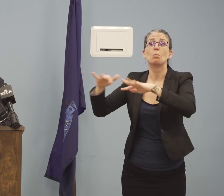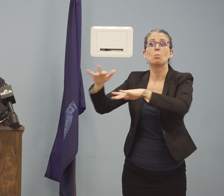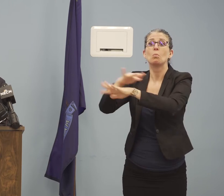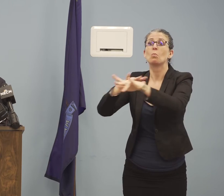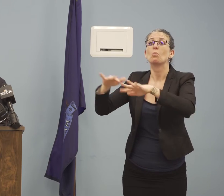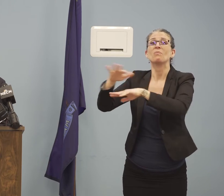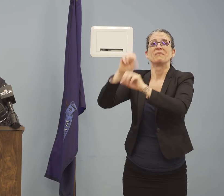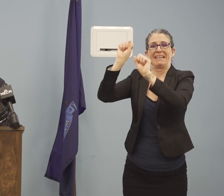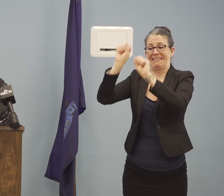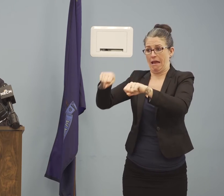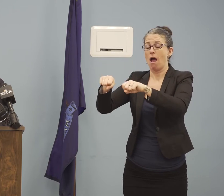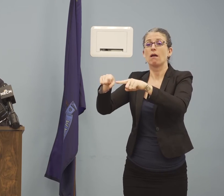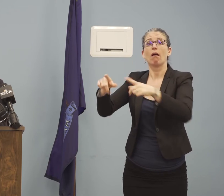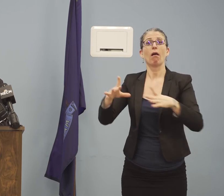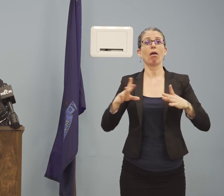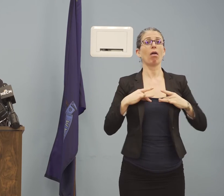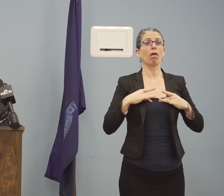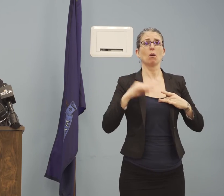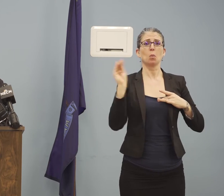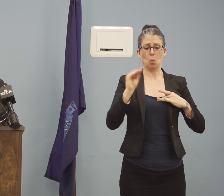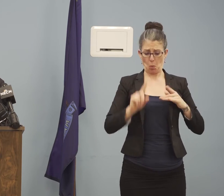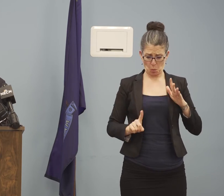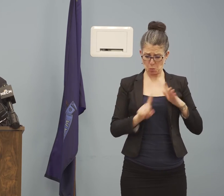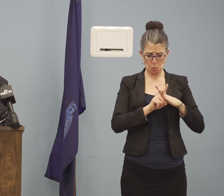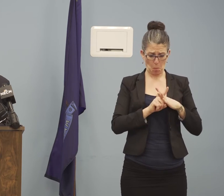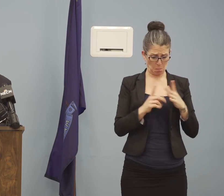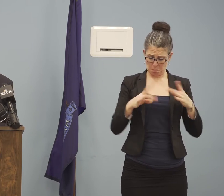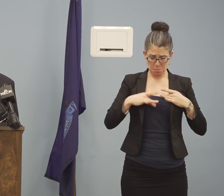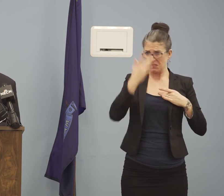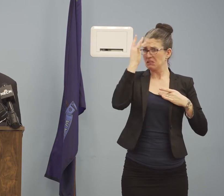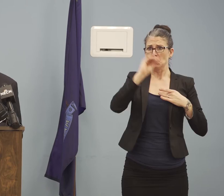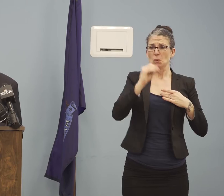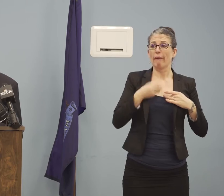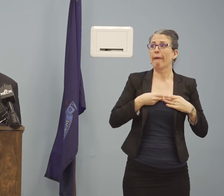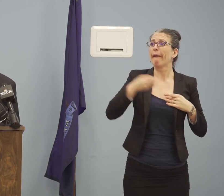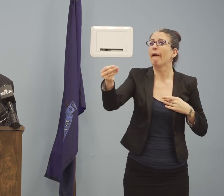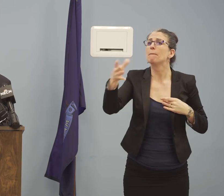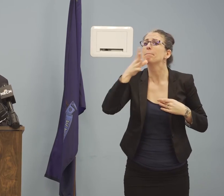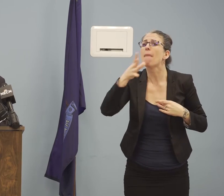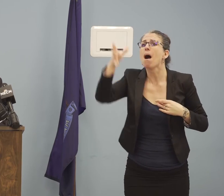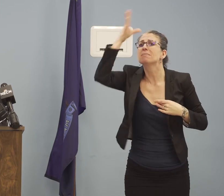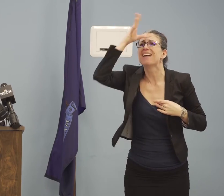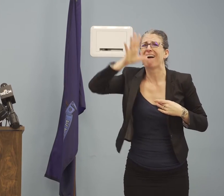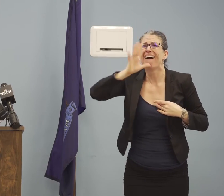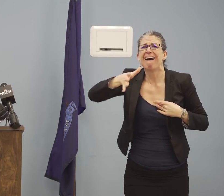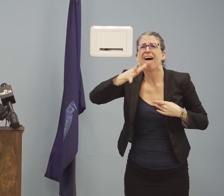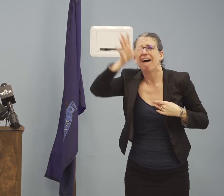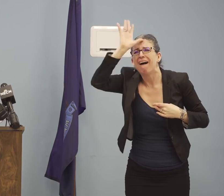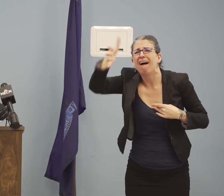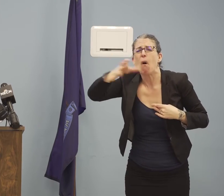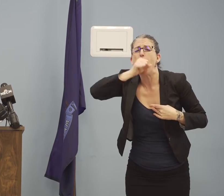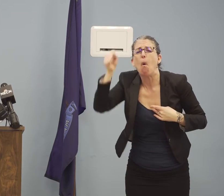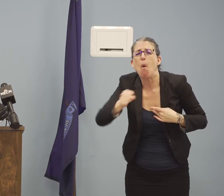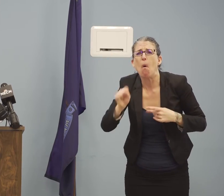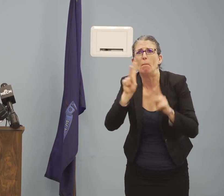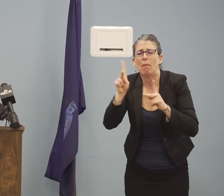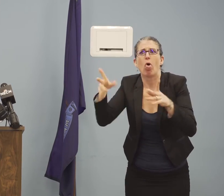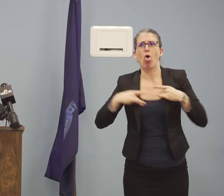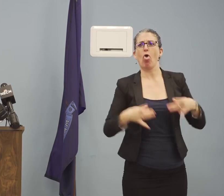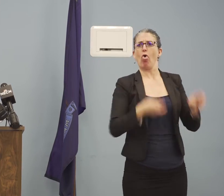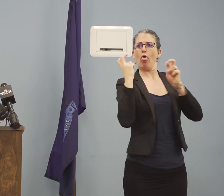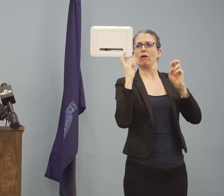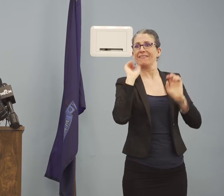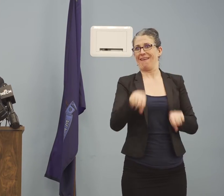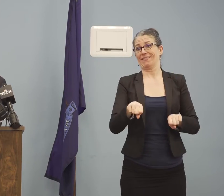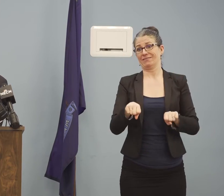neighbors, and such things. So that's how, from an epidemiological perspective, we think about those things. Randy? Just a couple more about public health